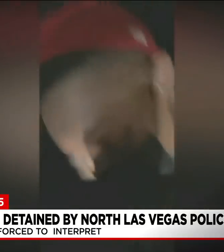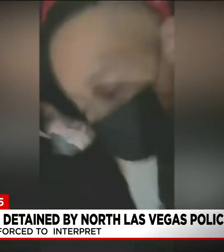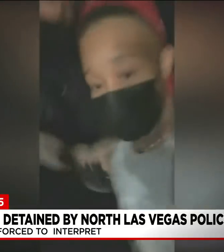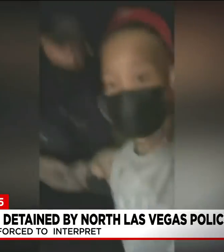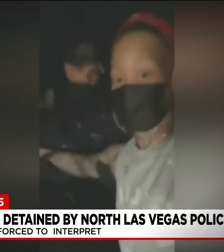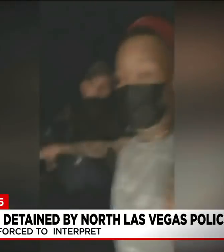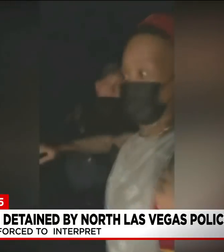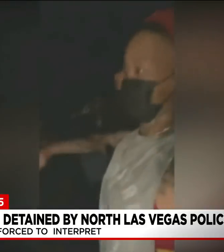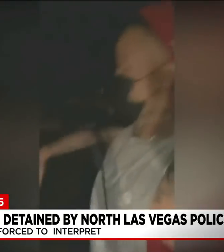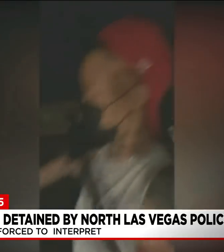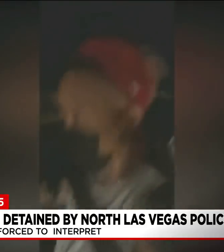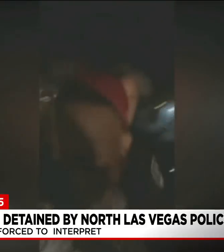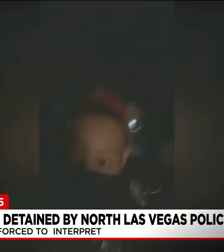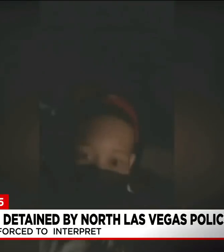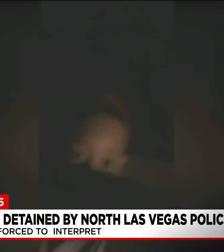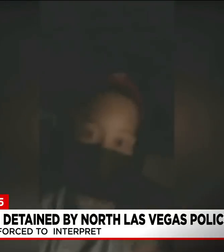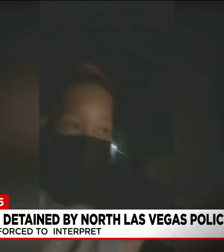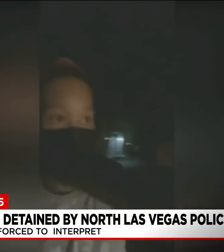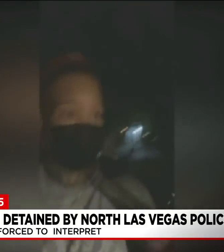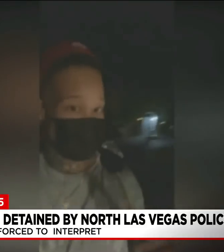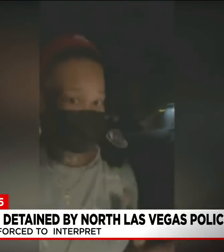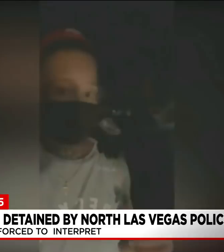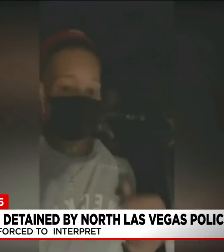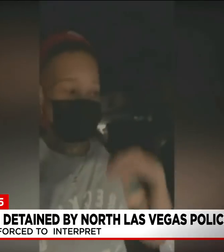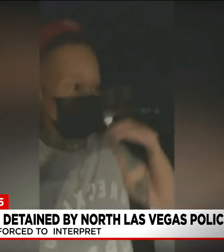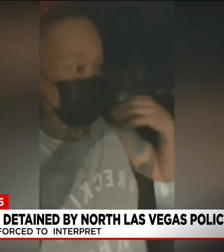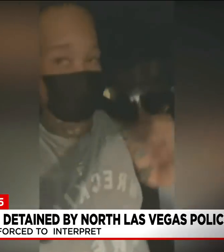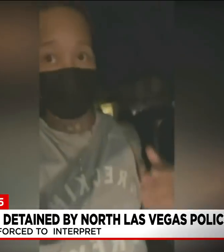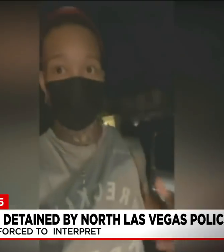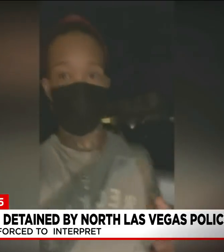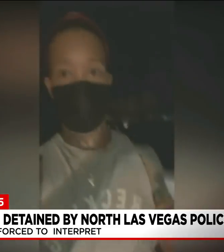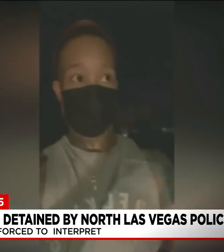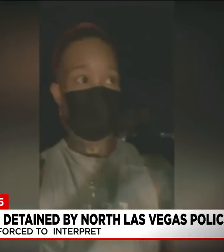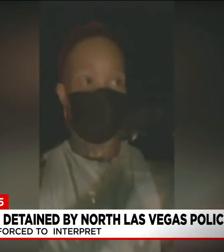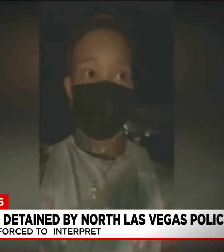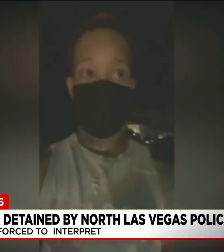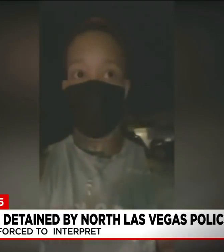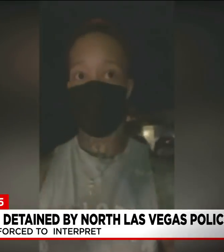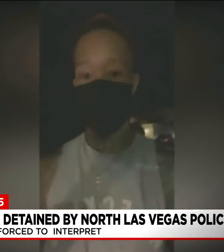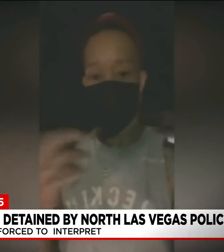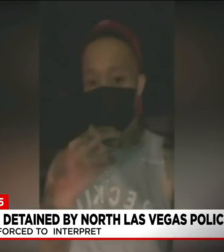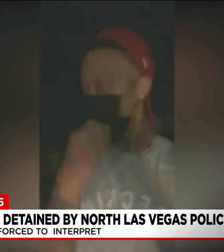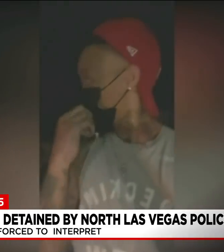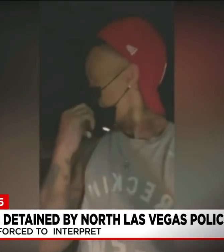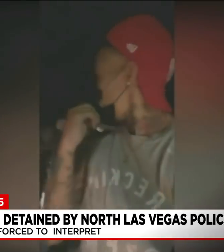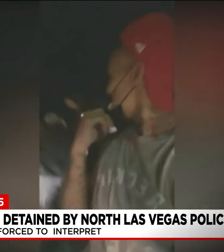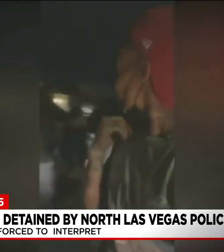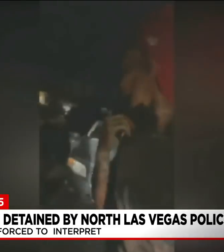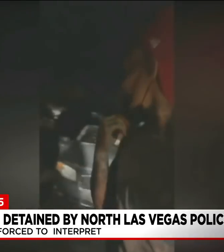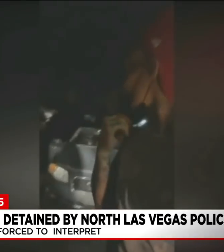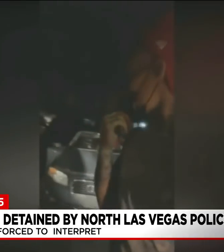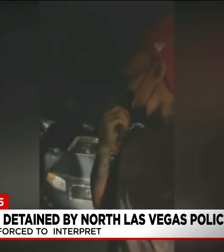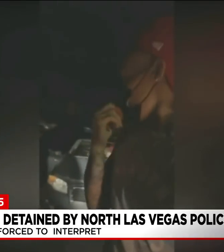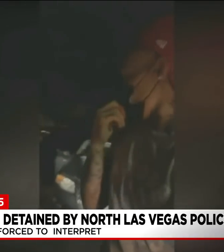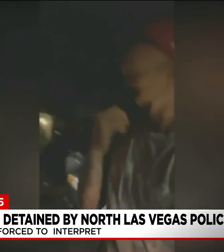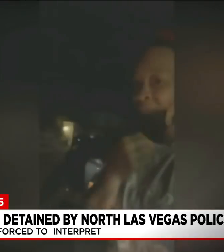So what happened to her will not happen to anyone else. I really want all of Las Vegas police